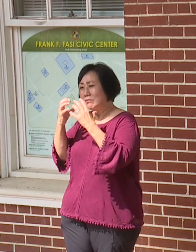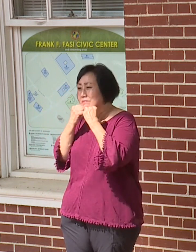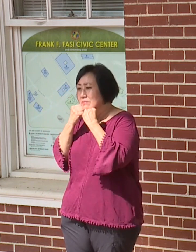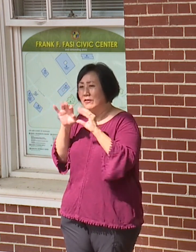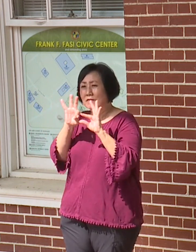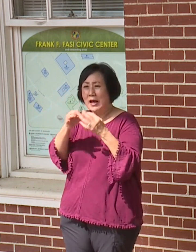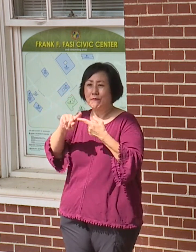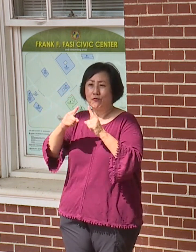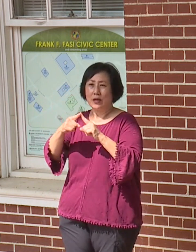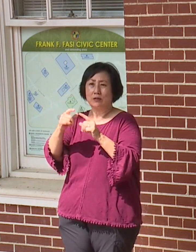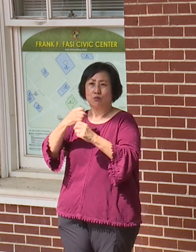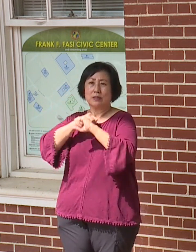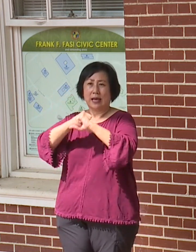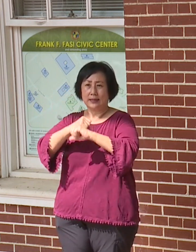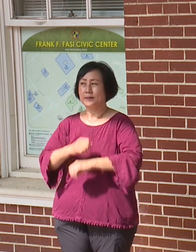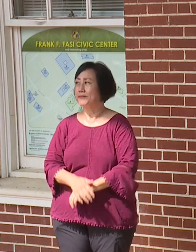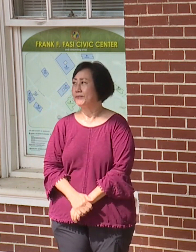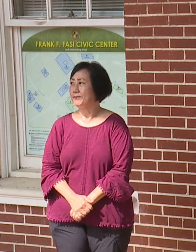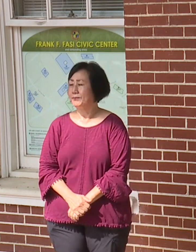Anyone else?